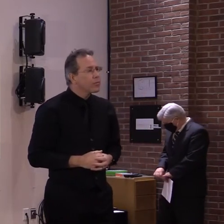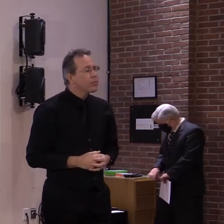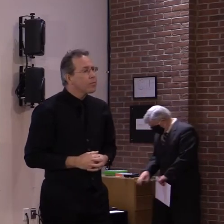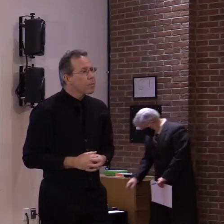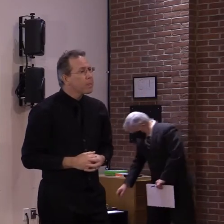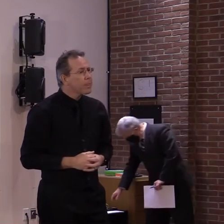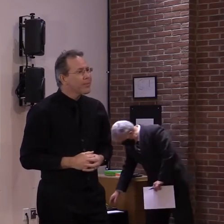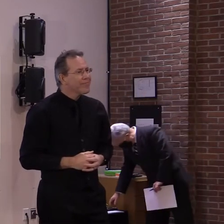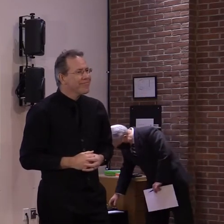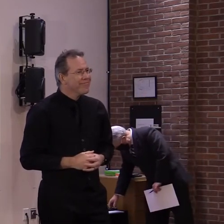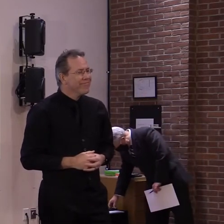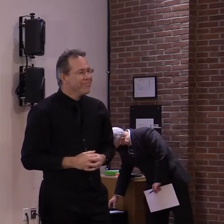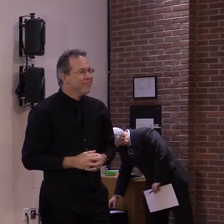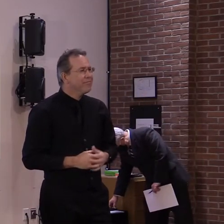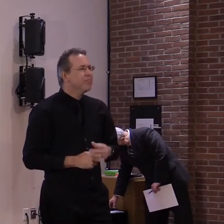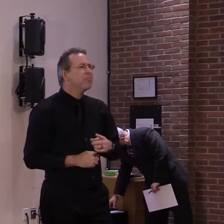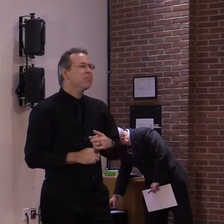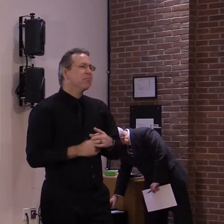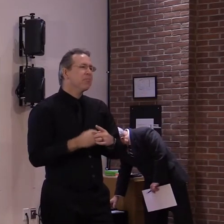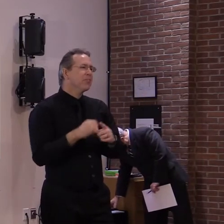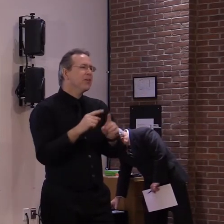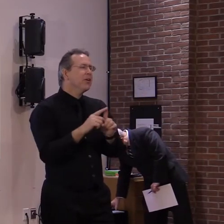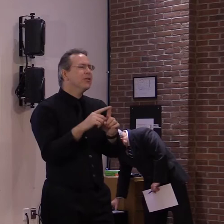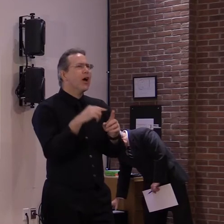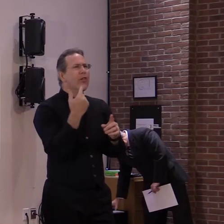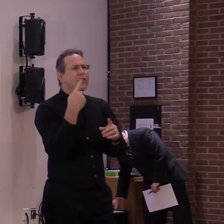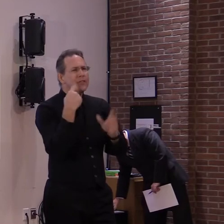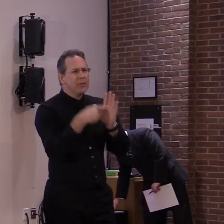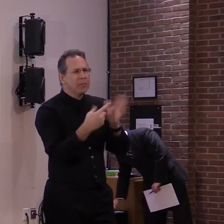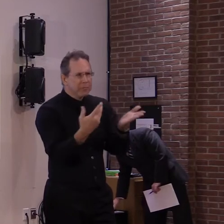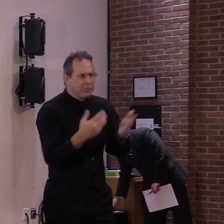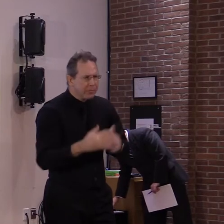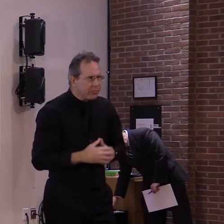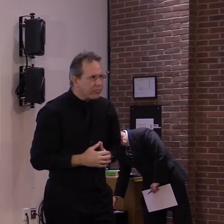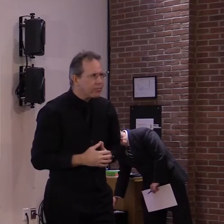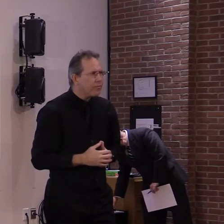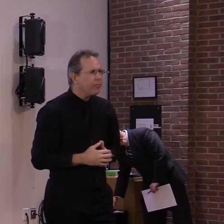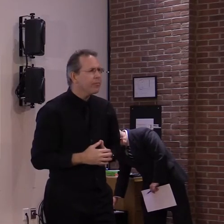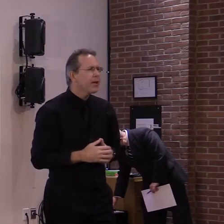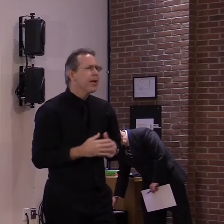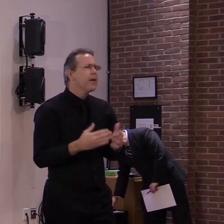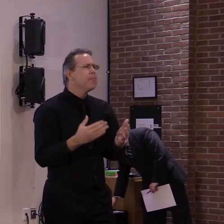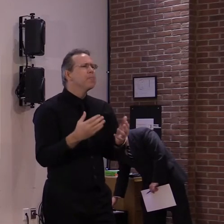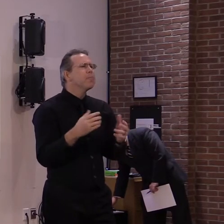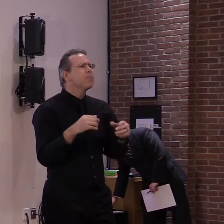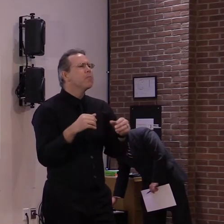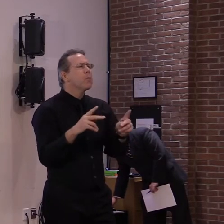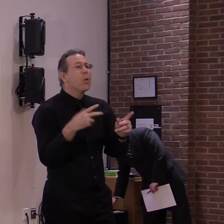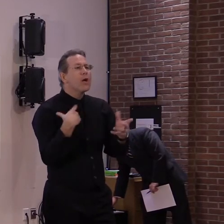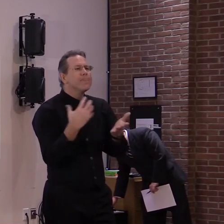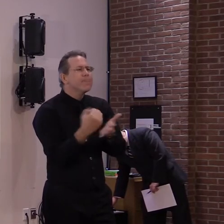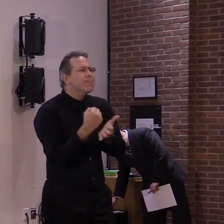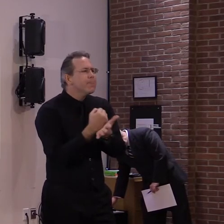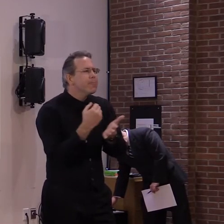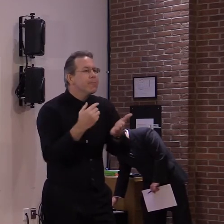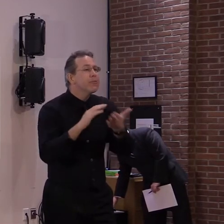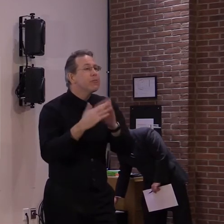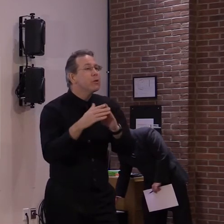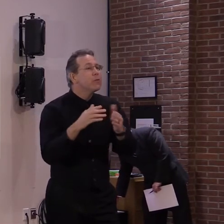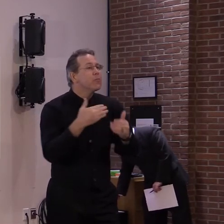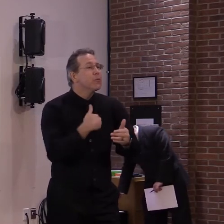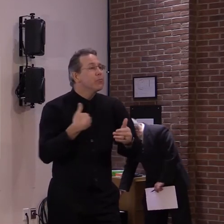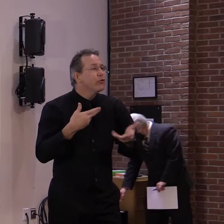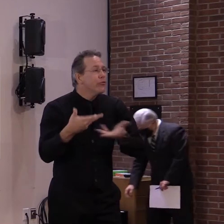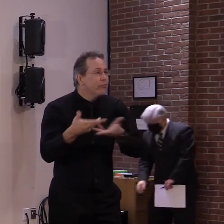we're investing a bunch of resources and we'll be interacting with family members because congregate living is